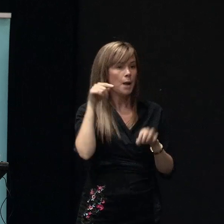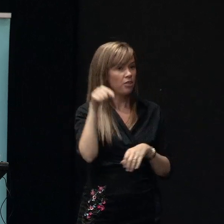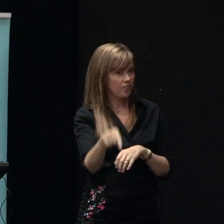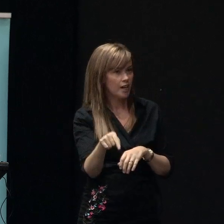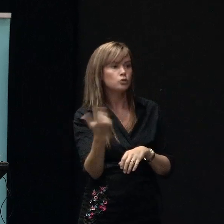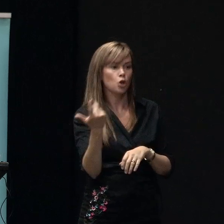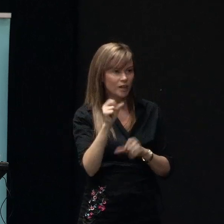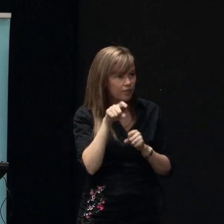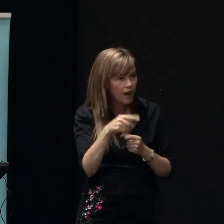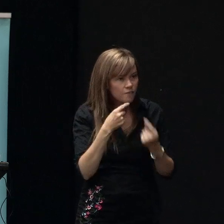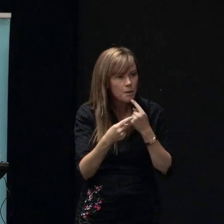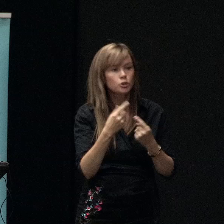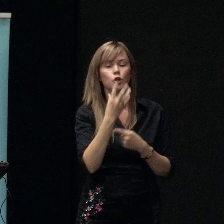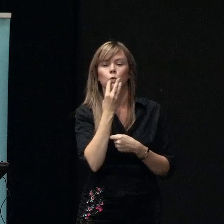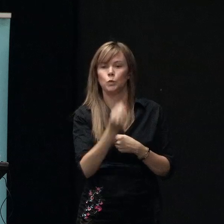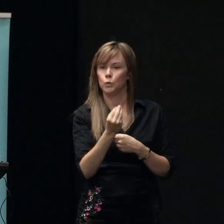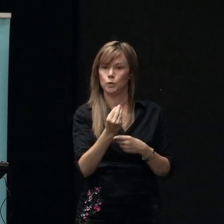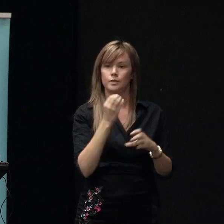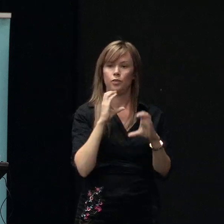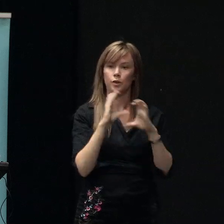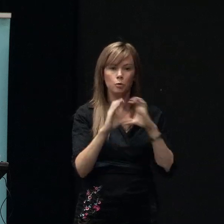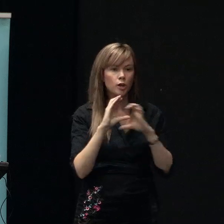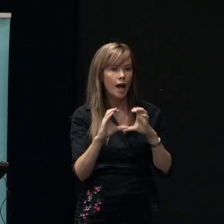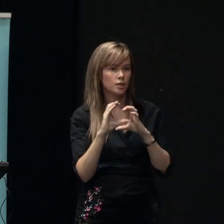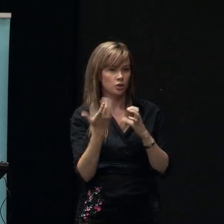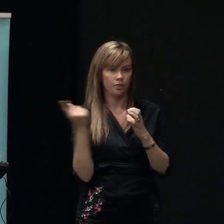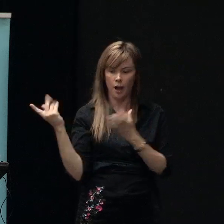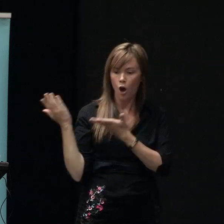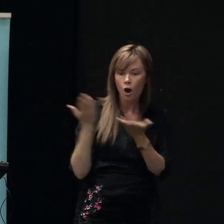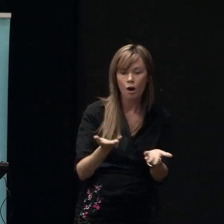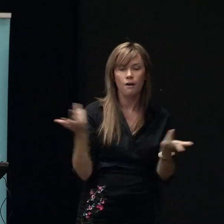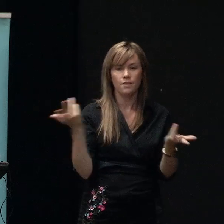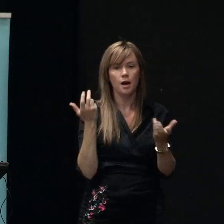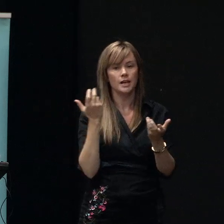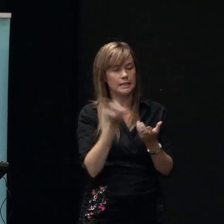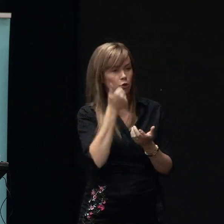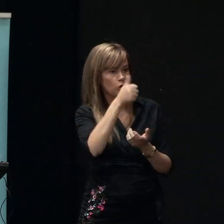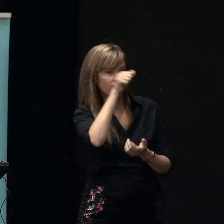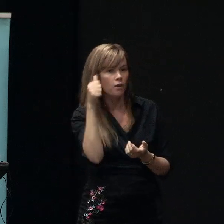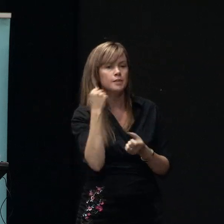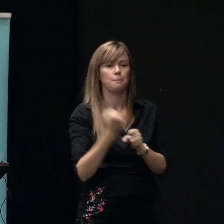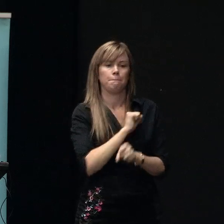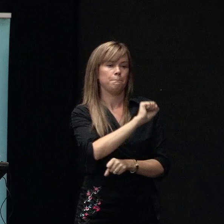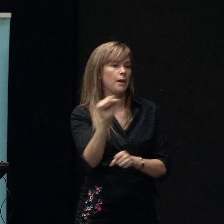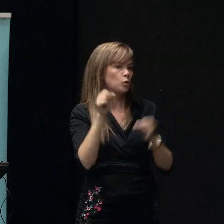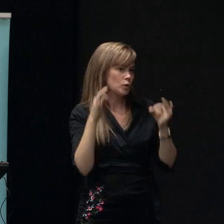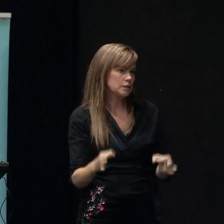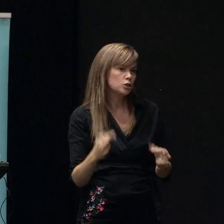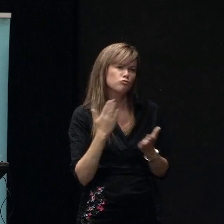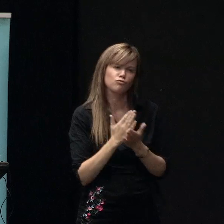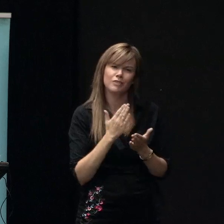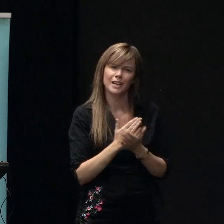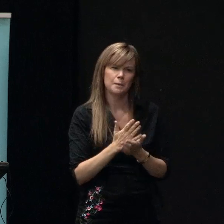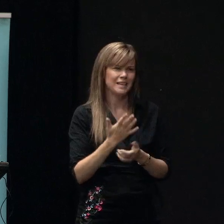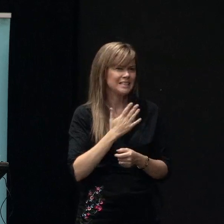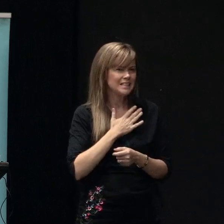use the communication that's on offer get good advice and make your decisions and mostly be as safe